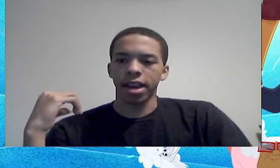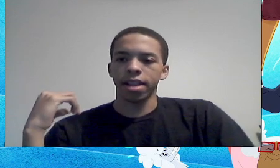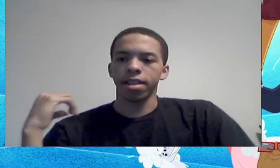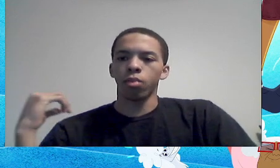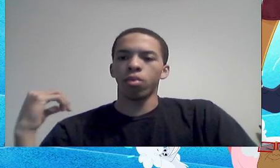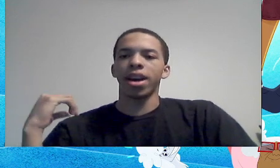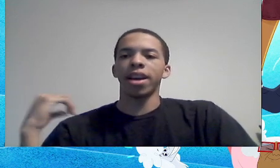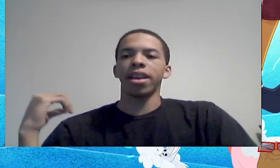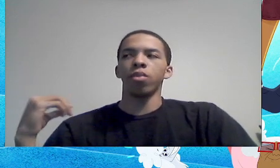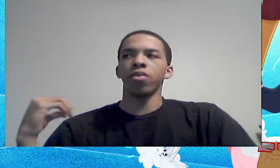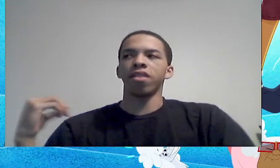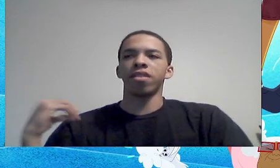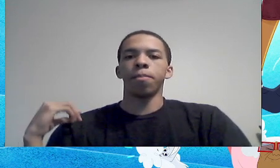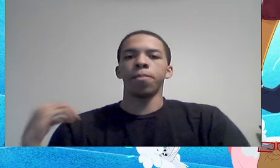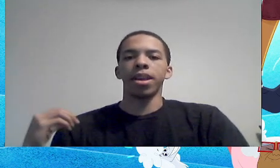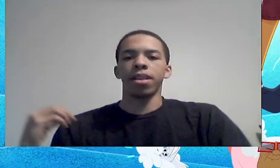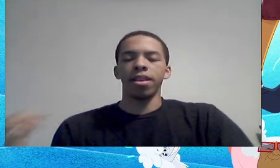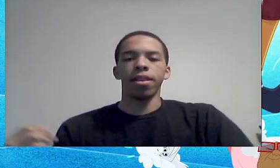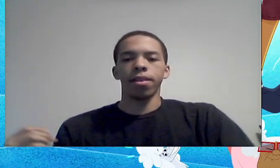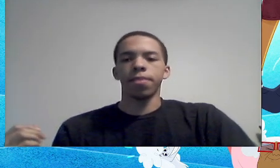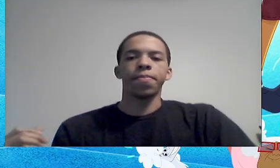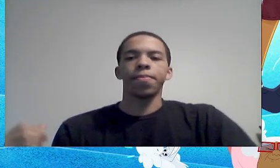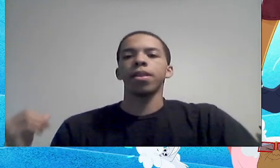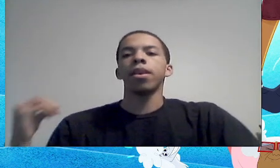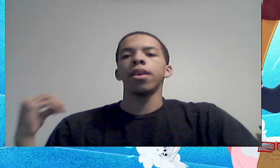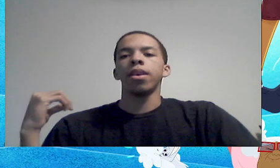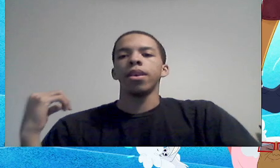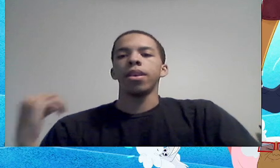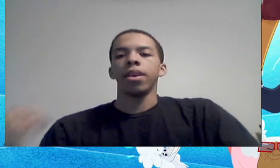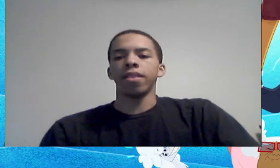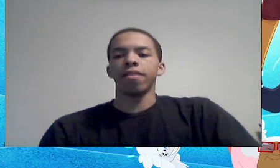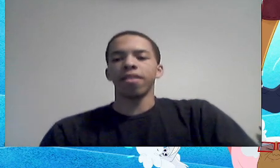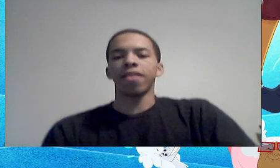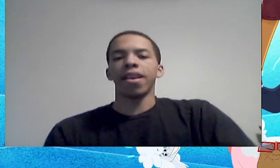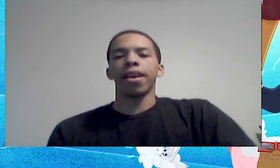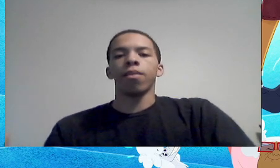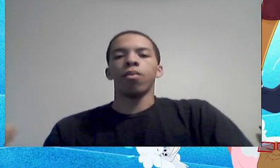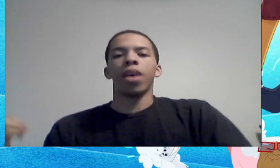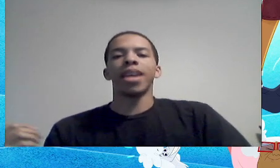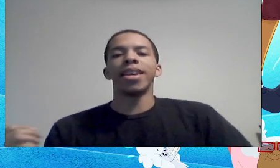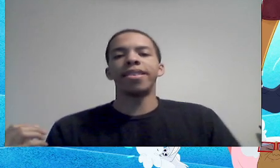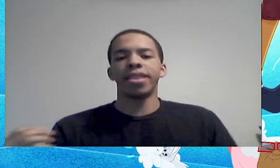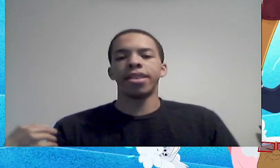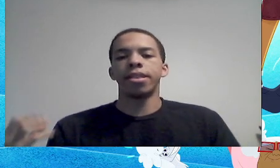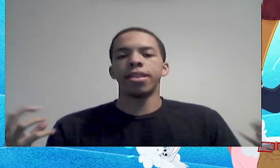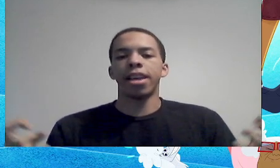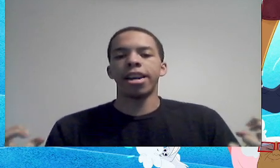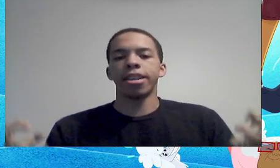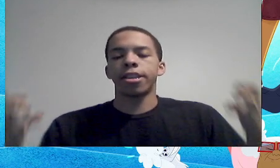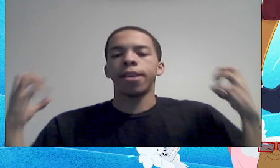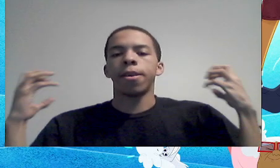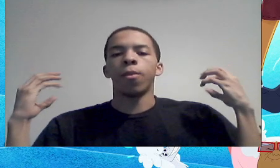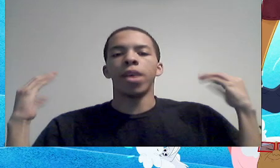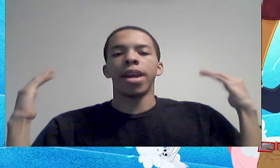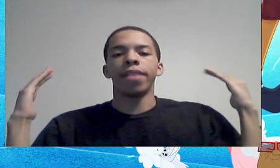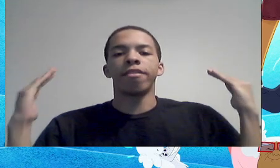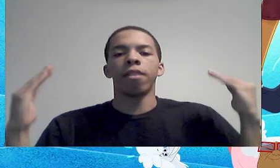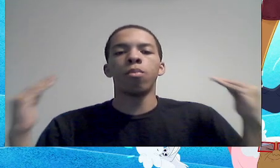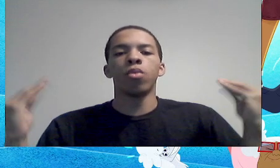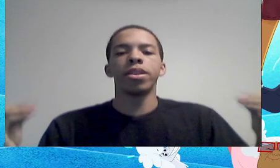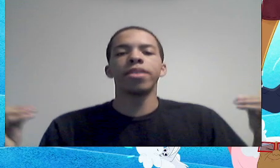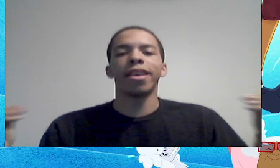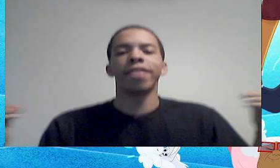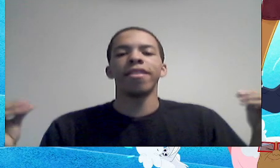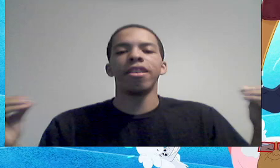understand why he was such a big deal. It's just that, why is it that when